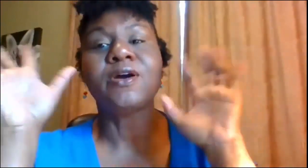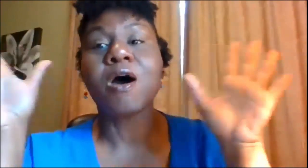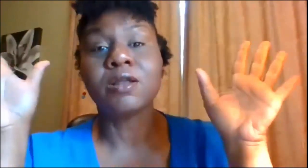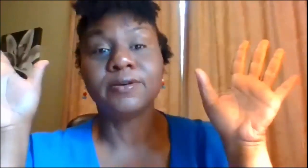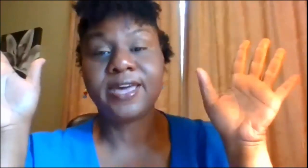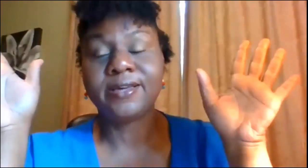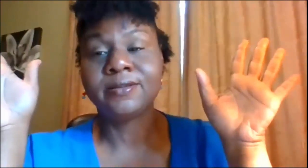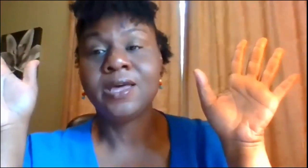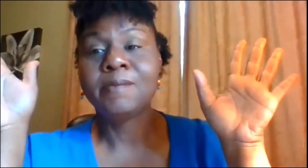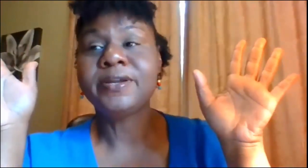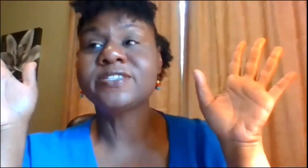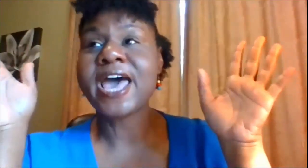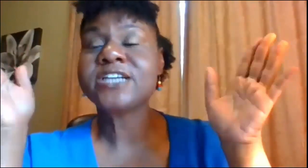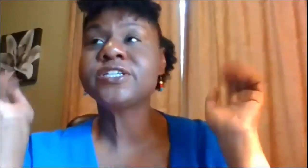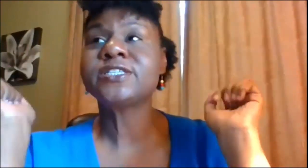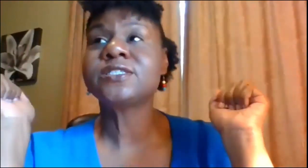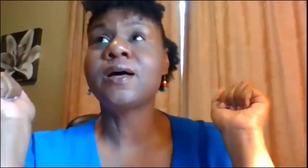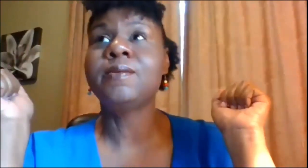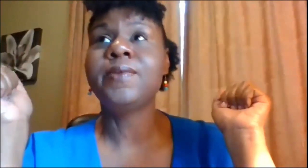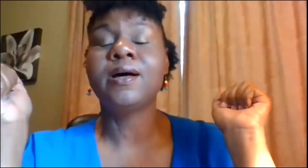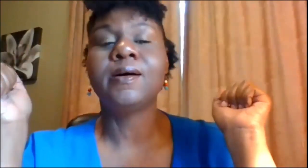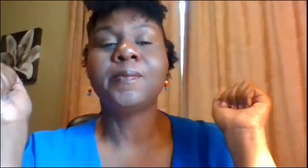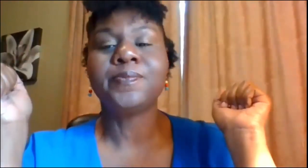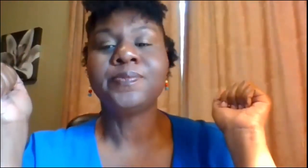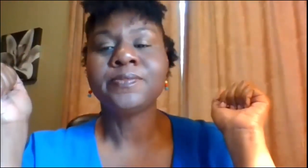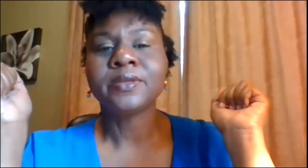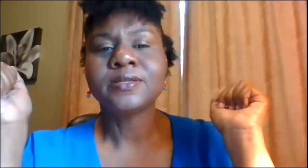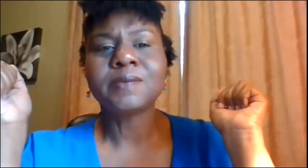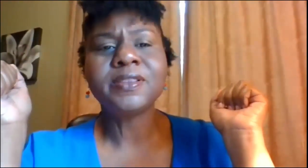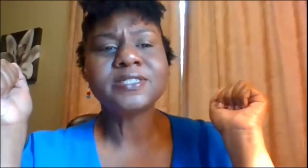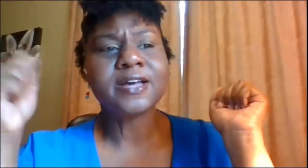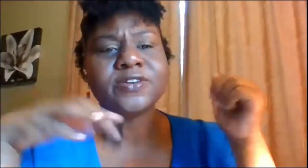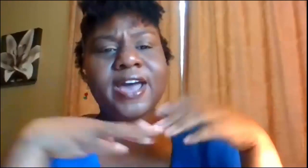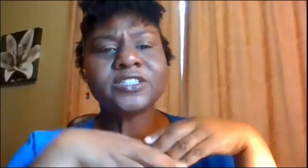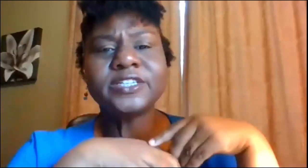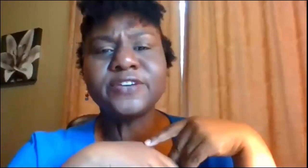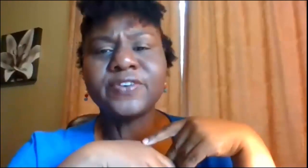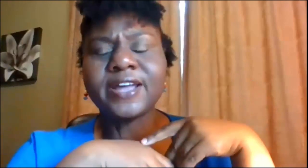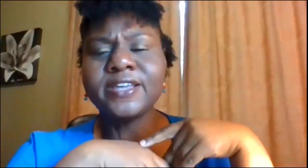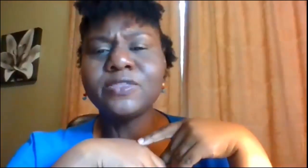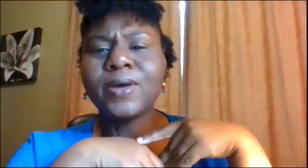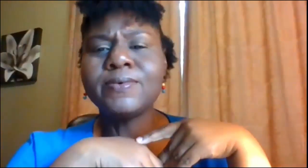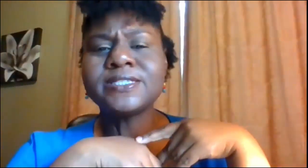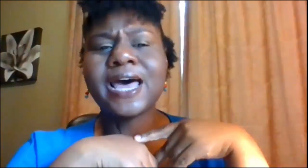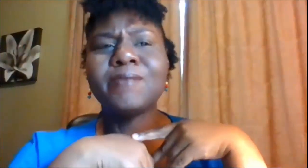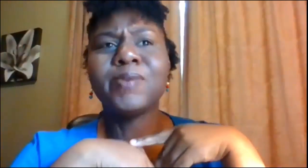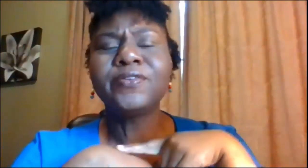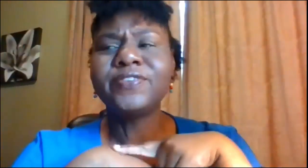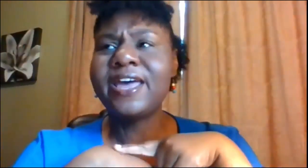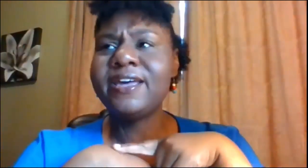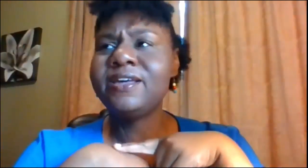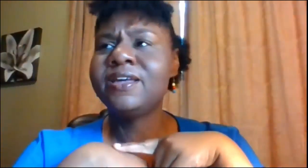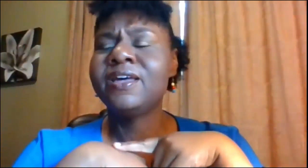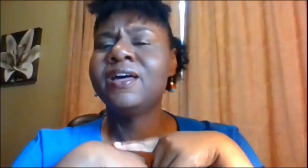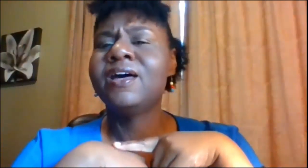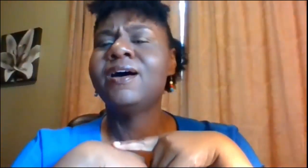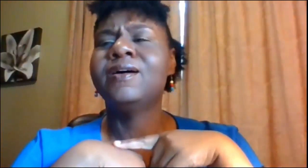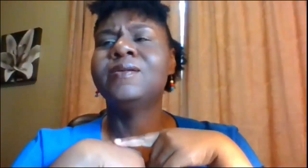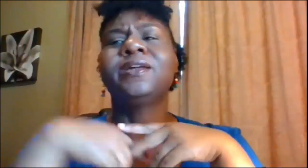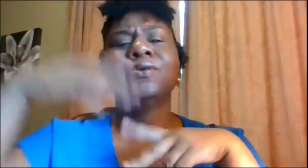they're all okay but there's actually some um some of the signs are actually different i think the way we sign birthday um in